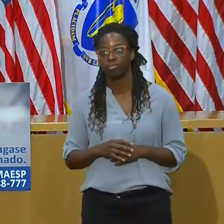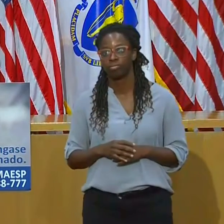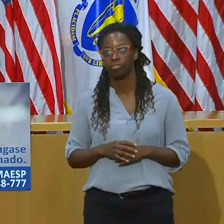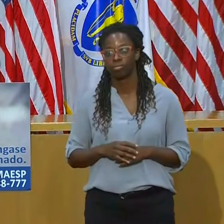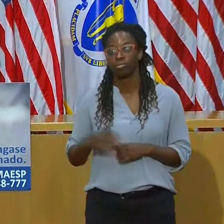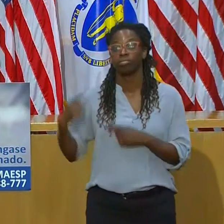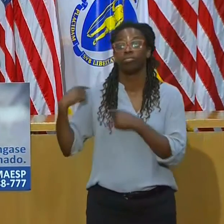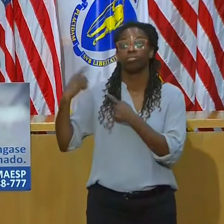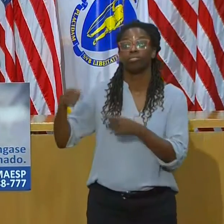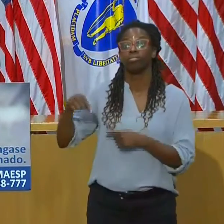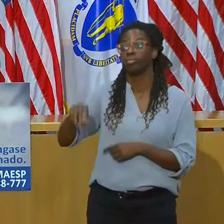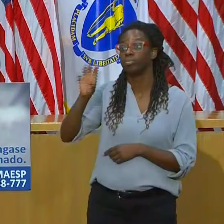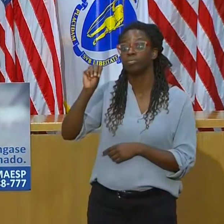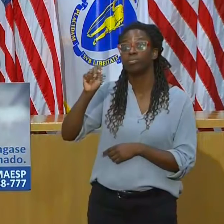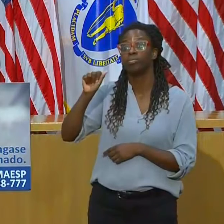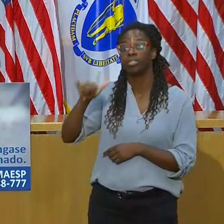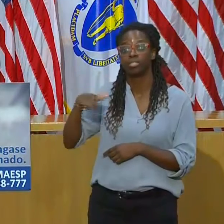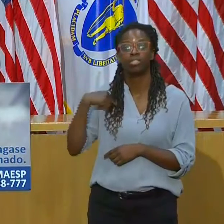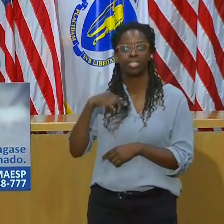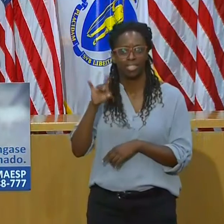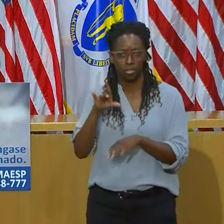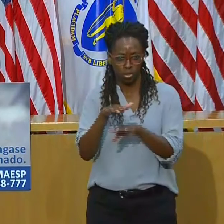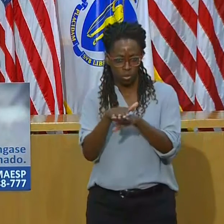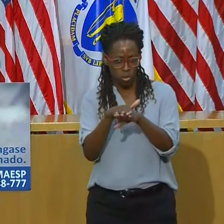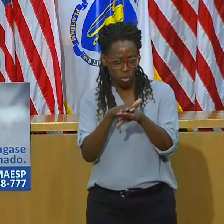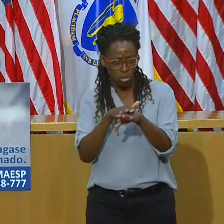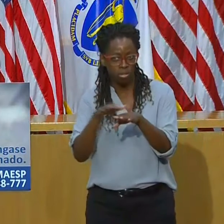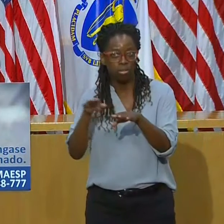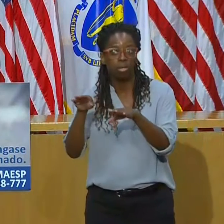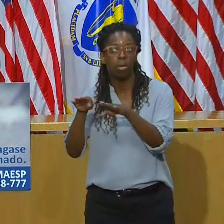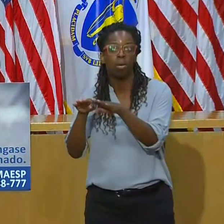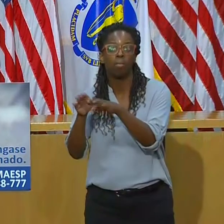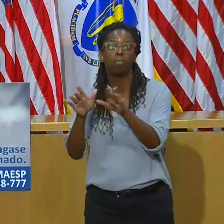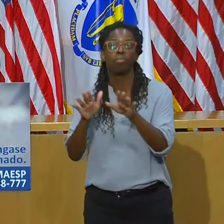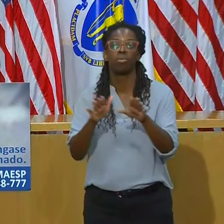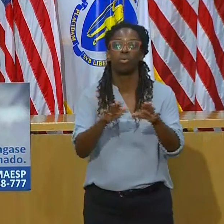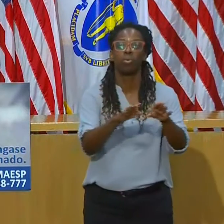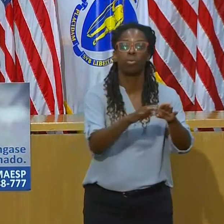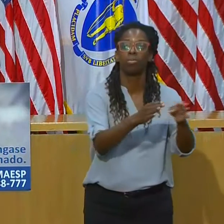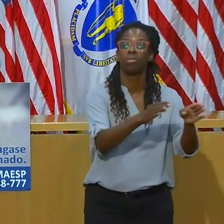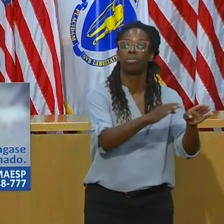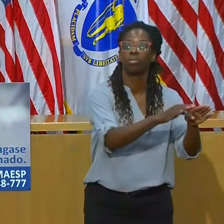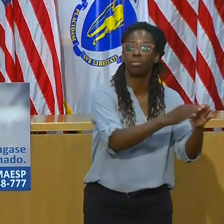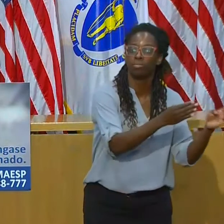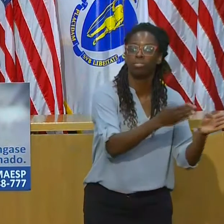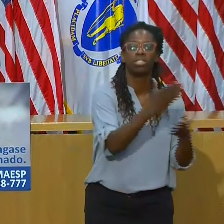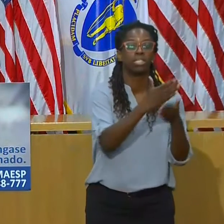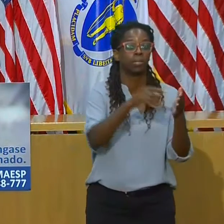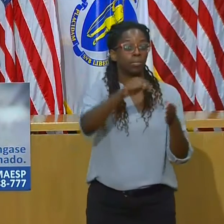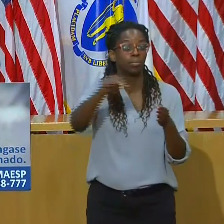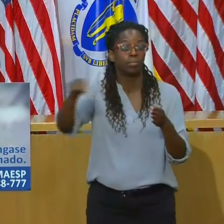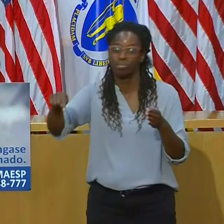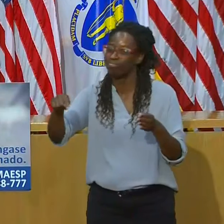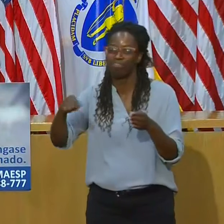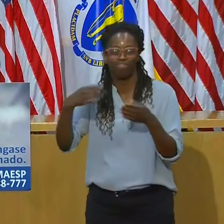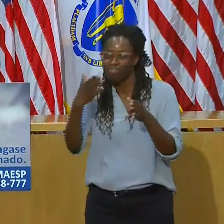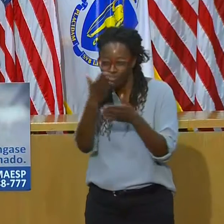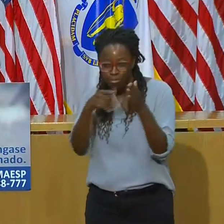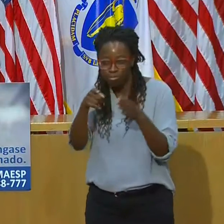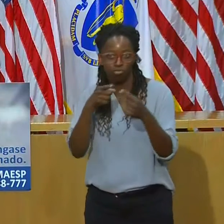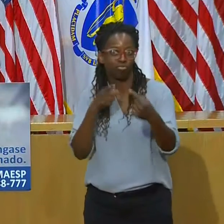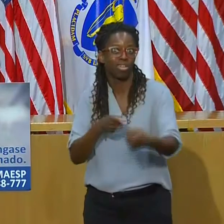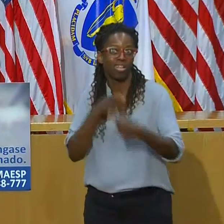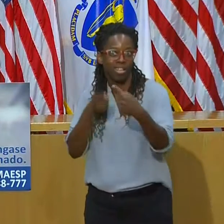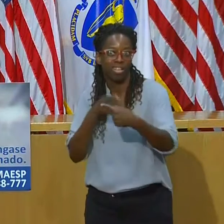We know there are still some sectors and communities that are struggling. It's really hard for them and we know that,